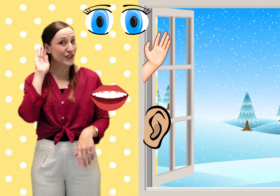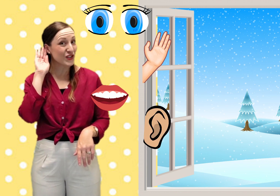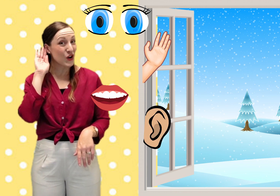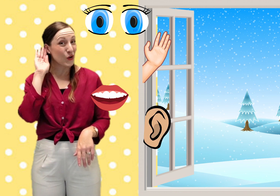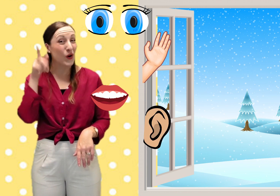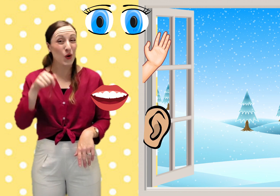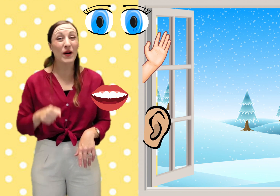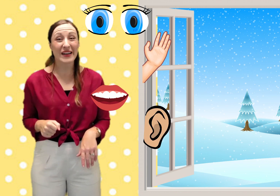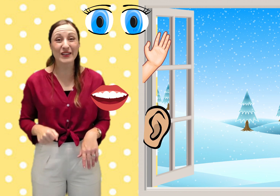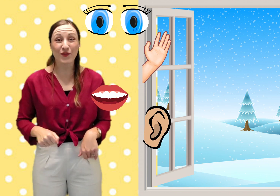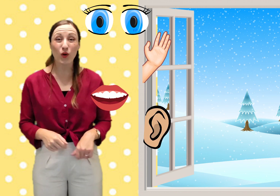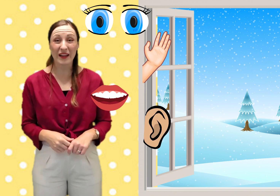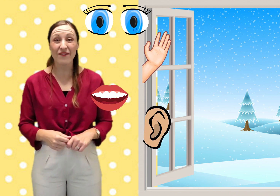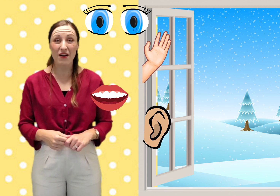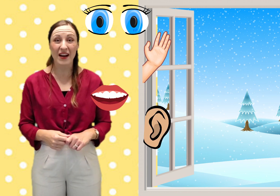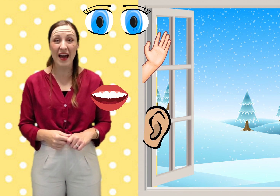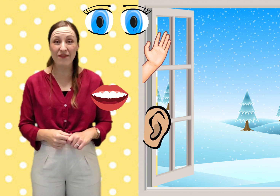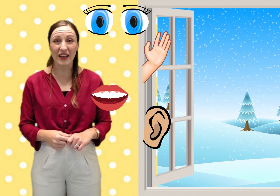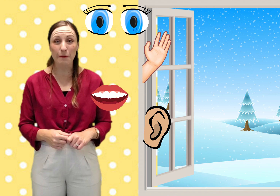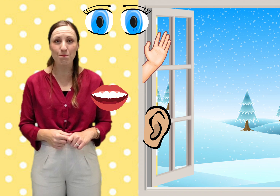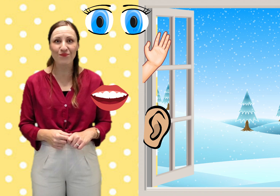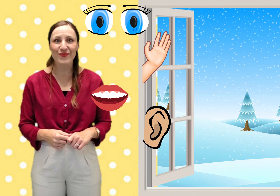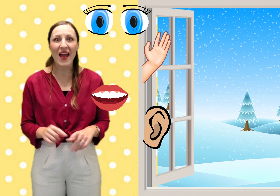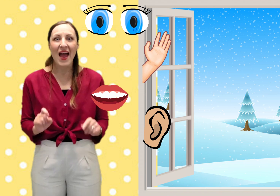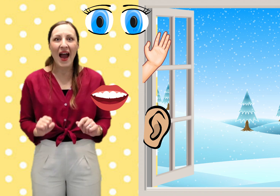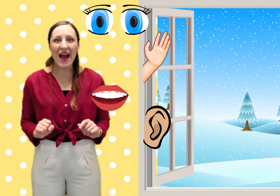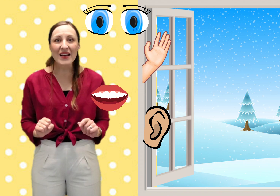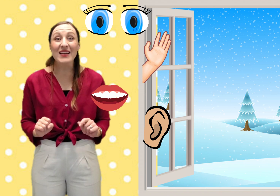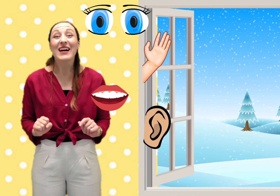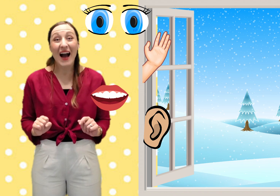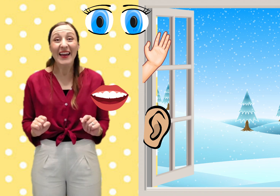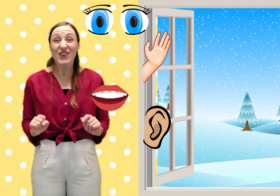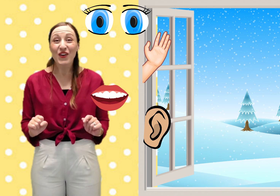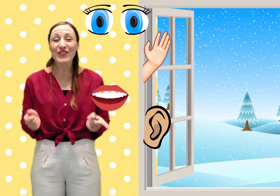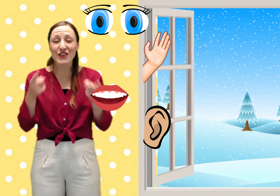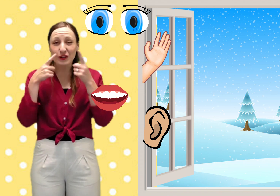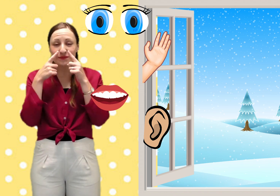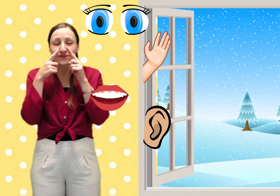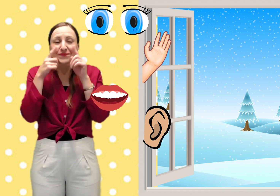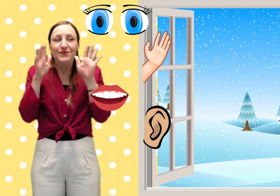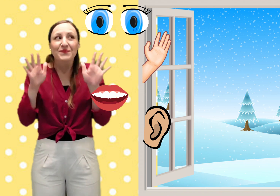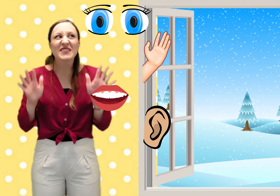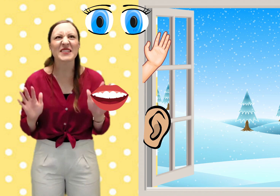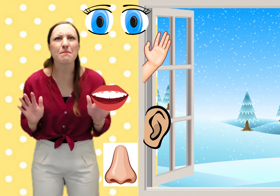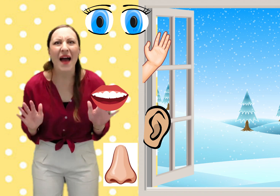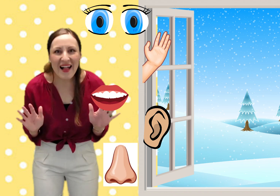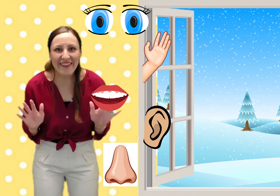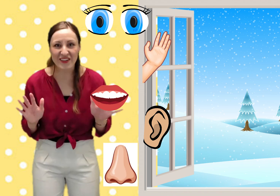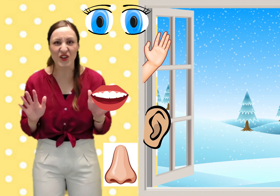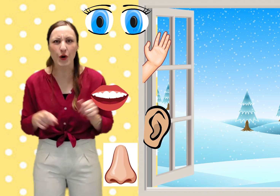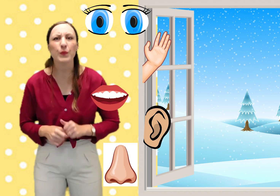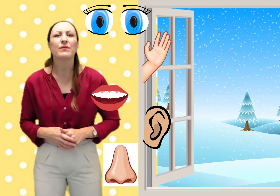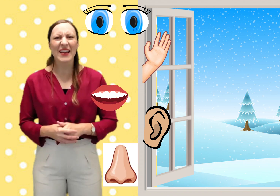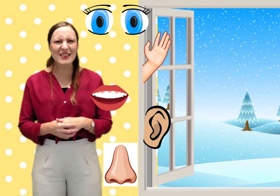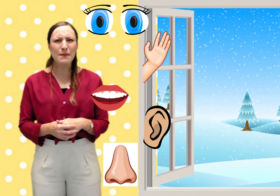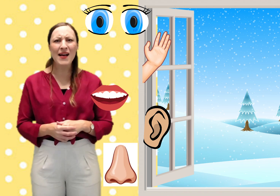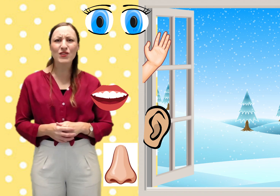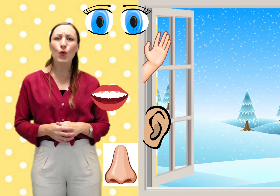the snow when it is falling very heavily and i can also smell the snow it smells